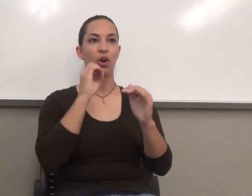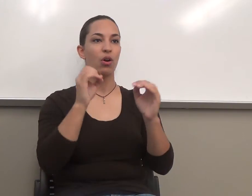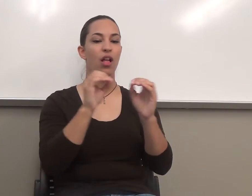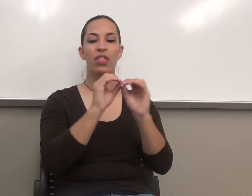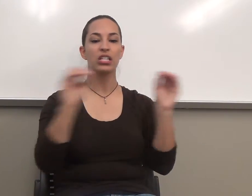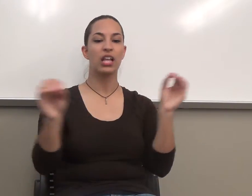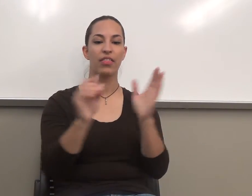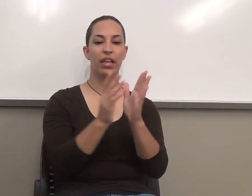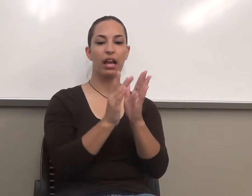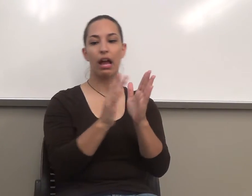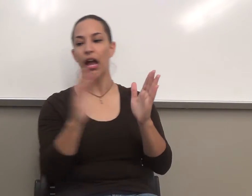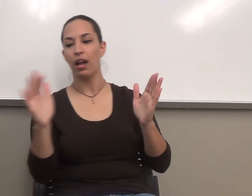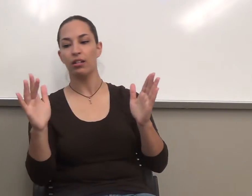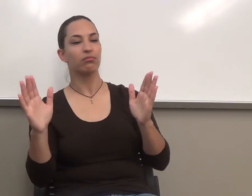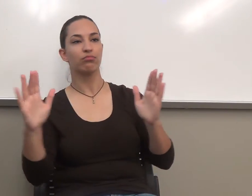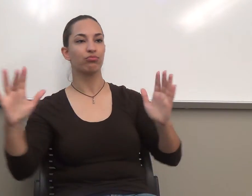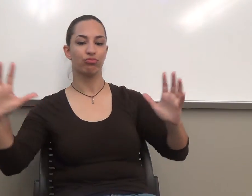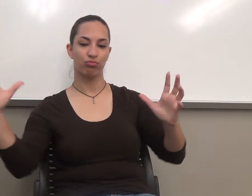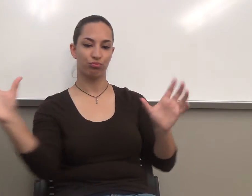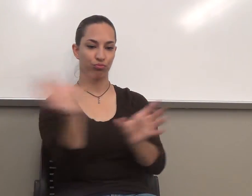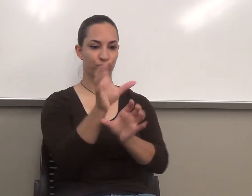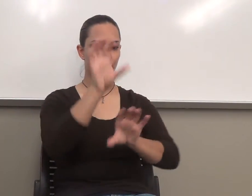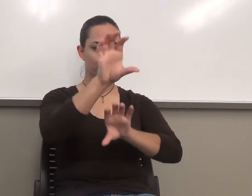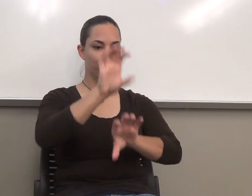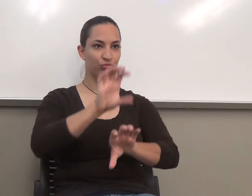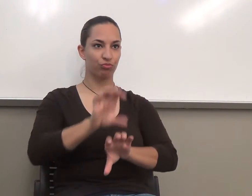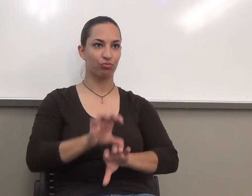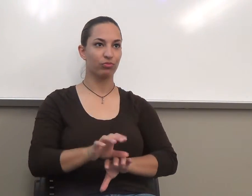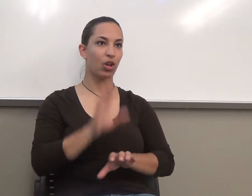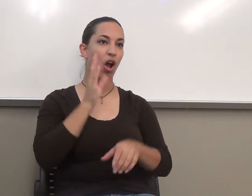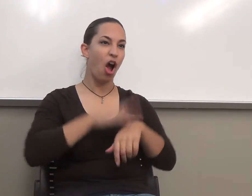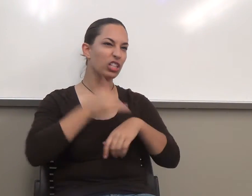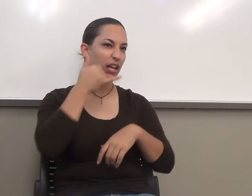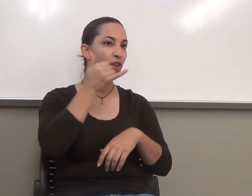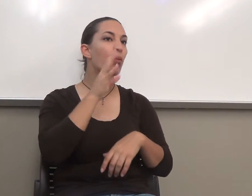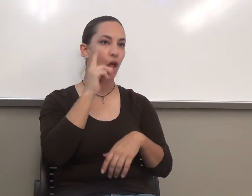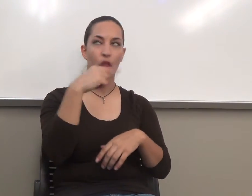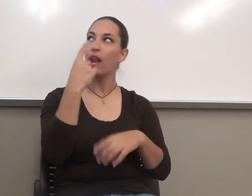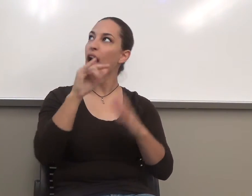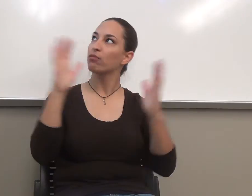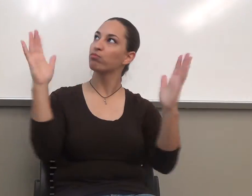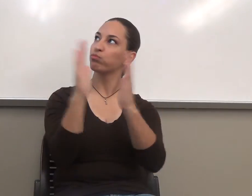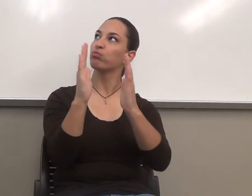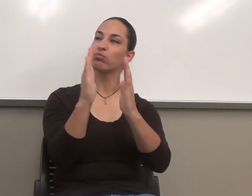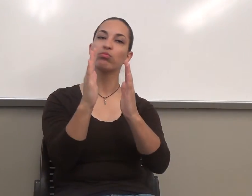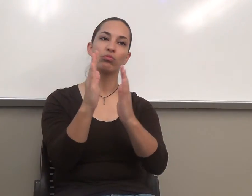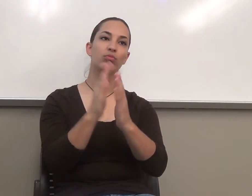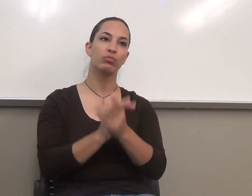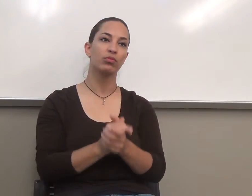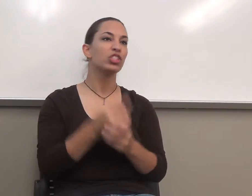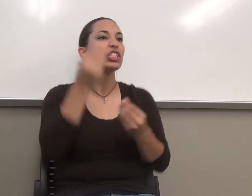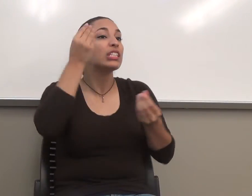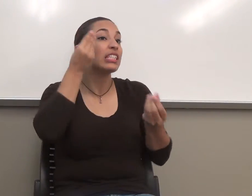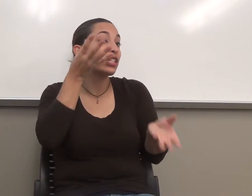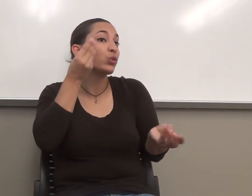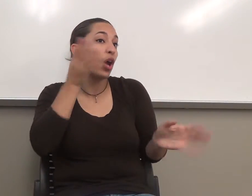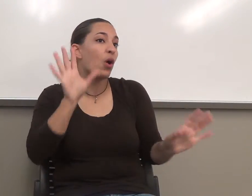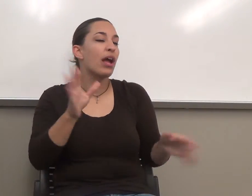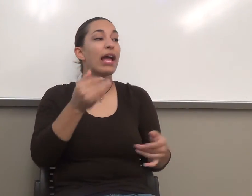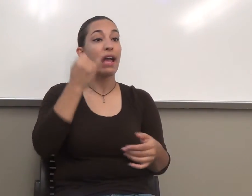side. All that stuff goes down here. Okay? So when you get up on your cell phone, it may not look exactly as such as